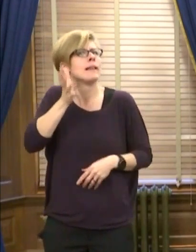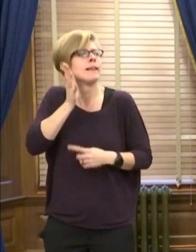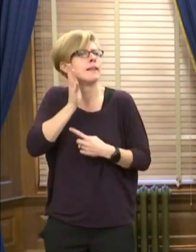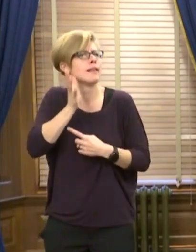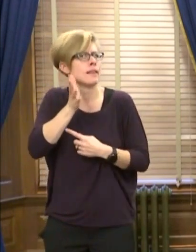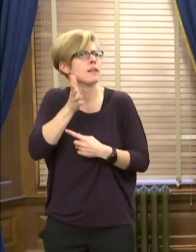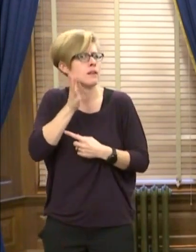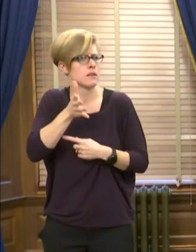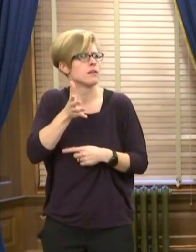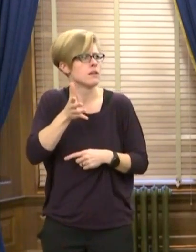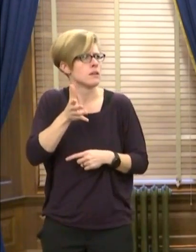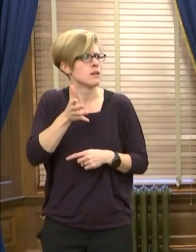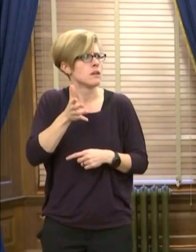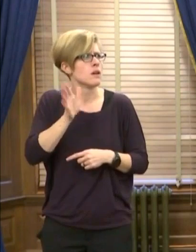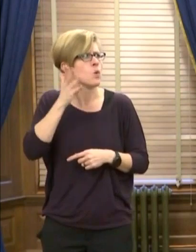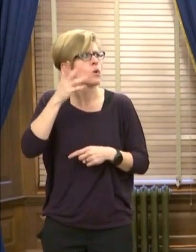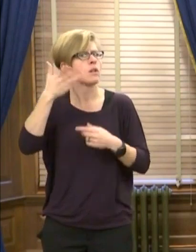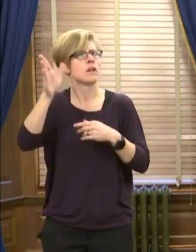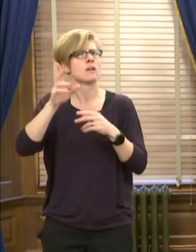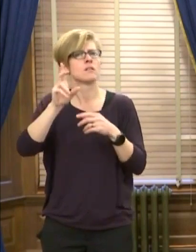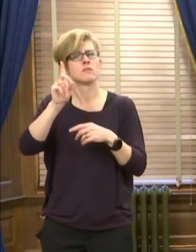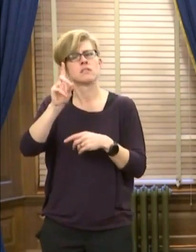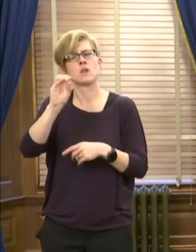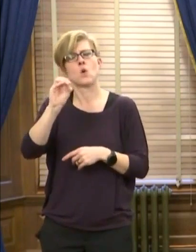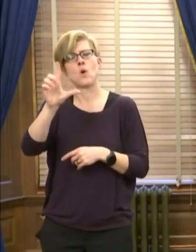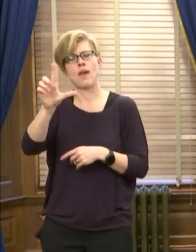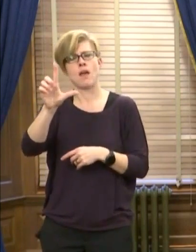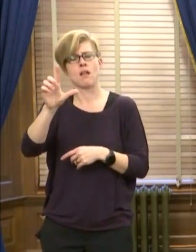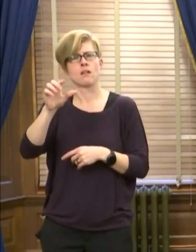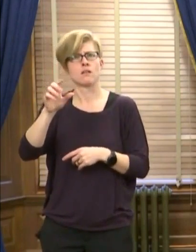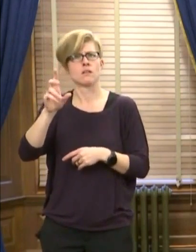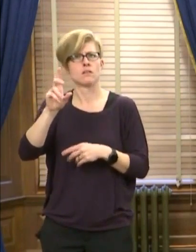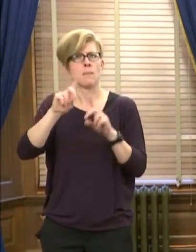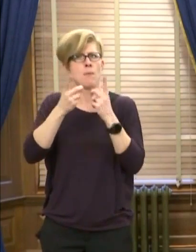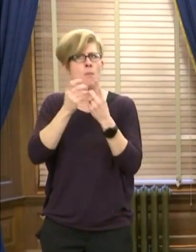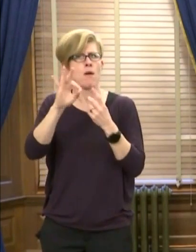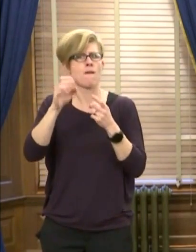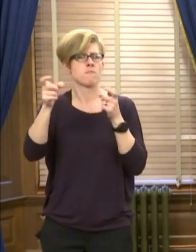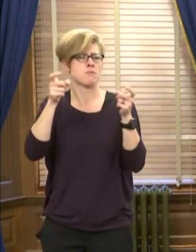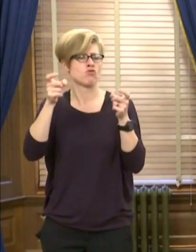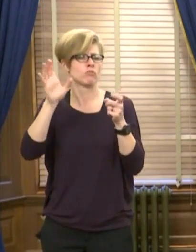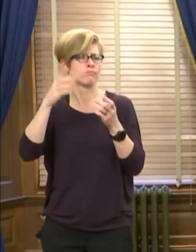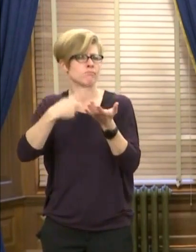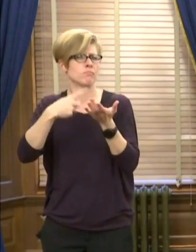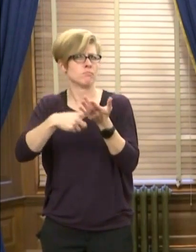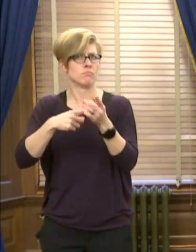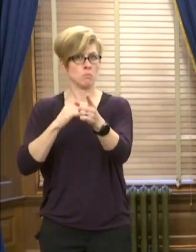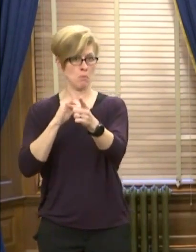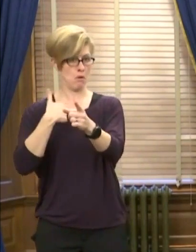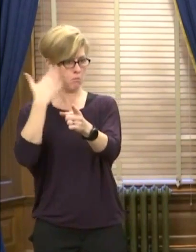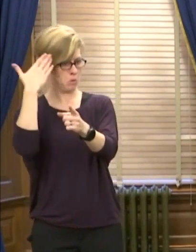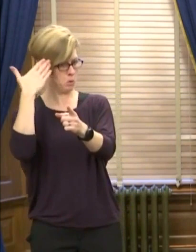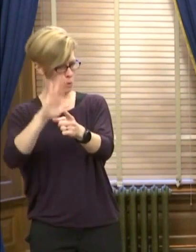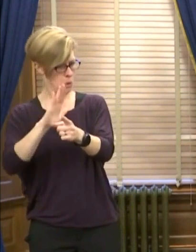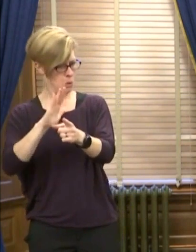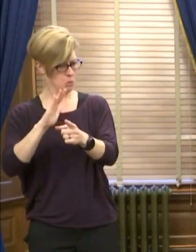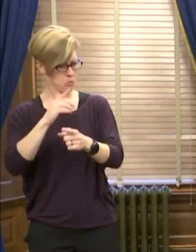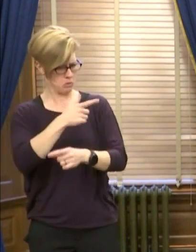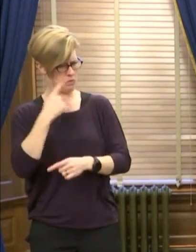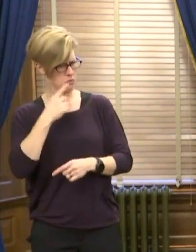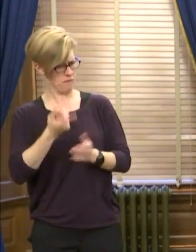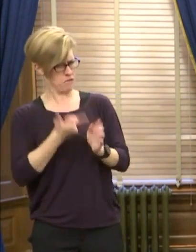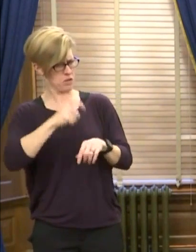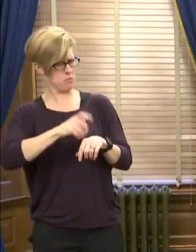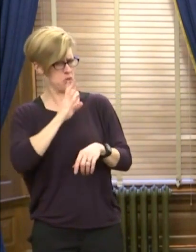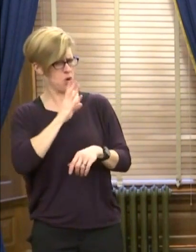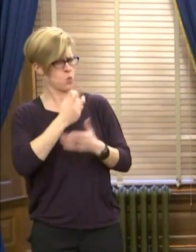and we can have our Department of Administration go into the agency. Excuse me, I mean, I guess, what's the timeframe on that?